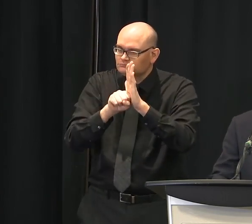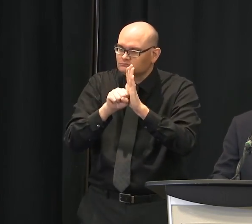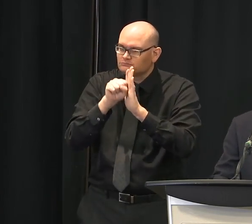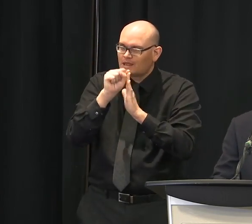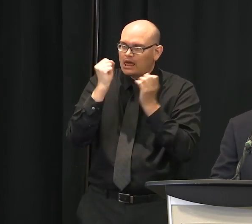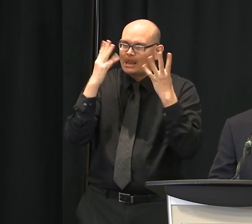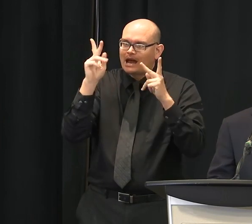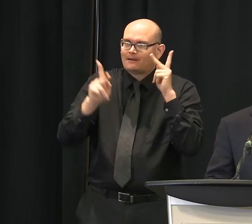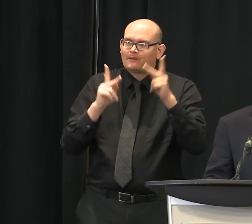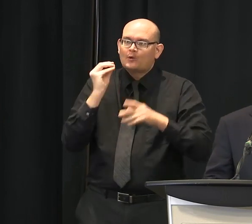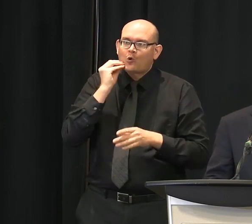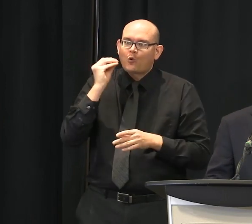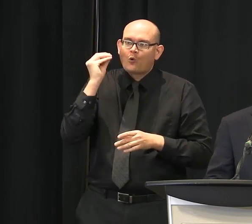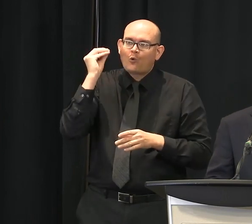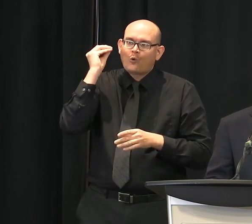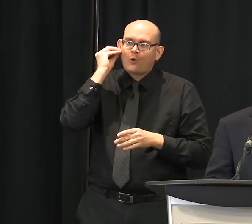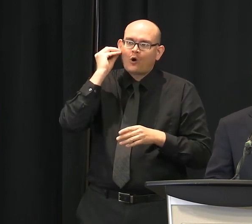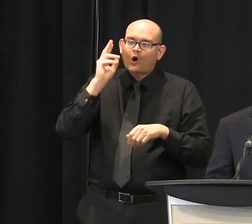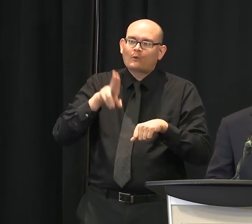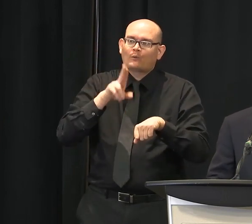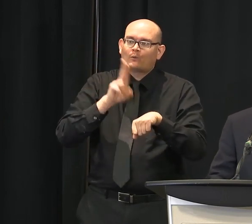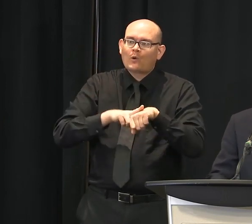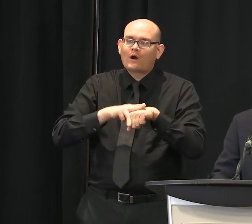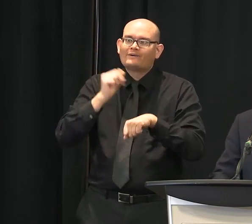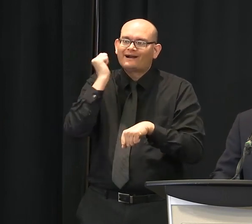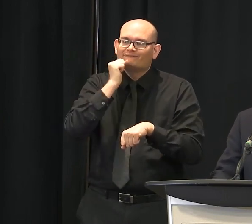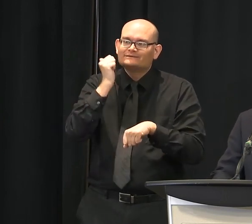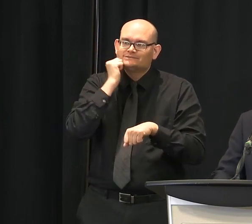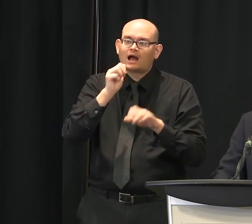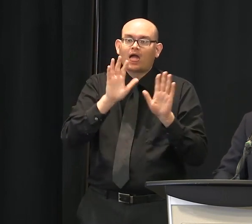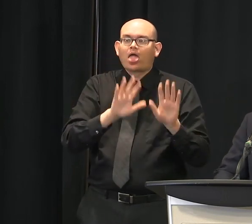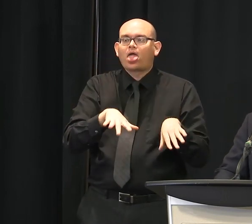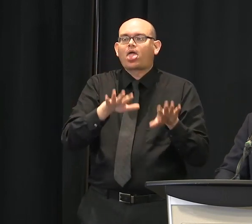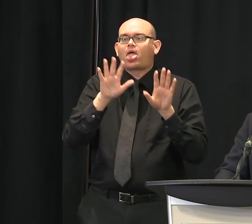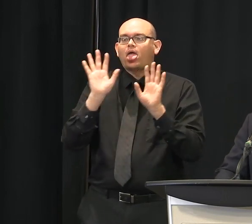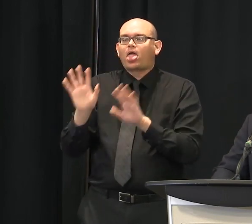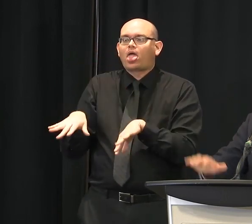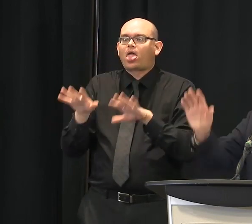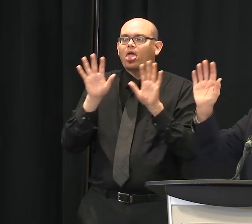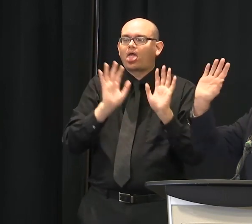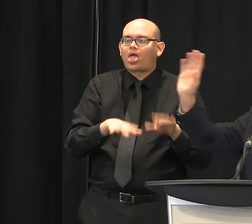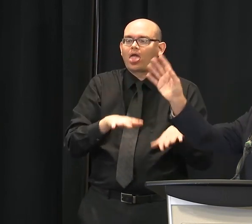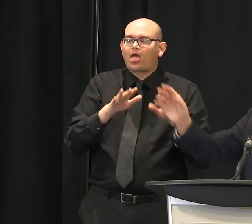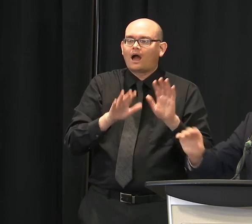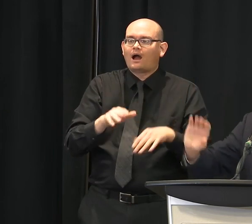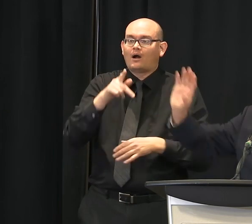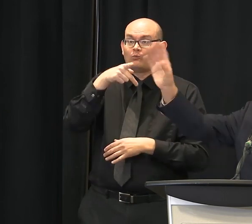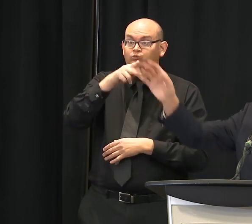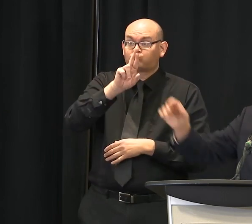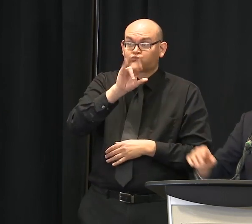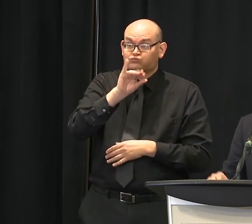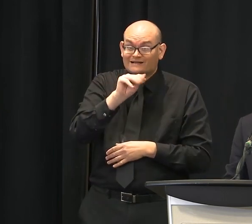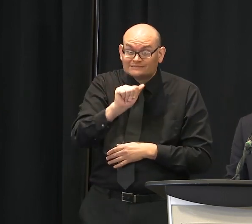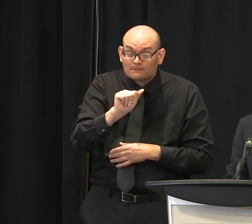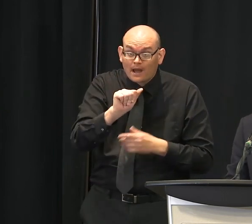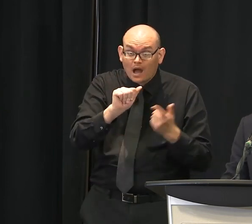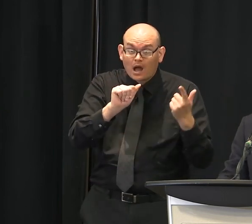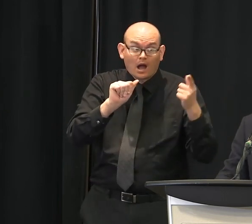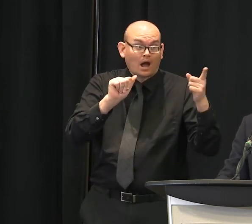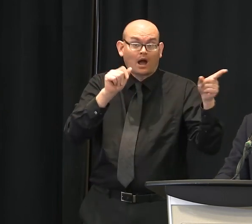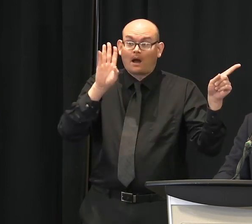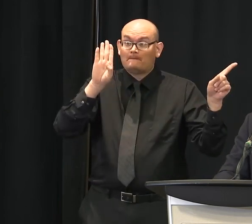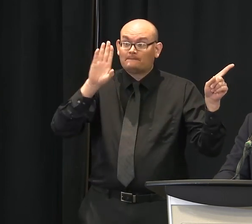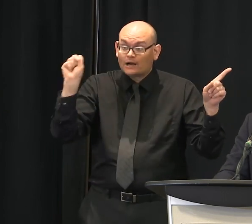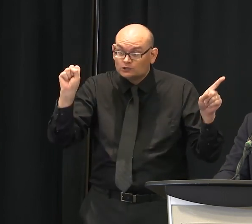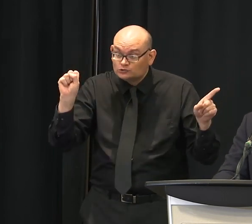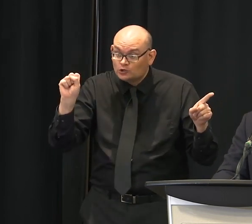and we're not over at St. Francis Hospital. We're not over at Prisma and other places. You see it on the news, again, that's in New York. It's far away, but